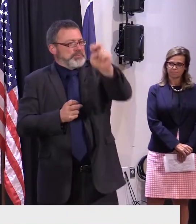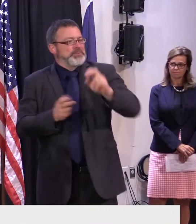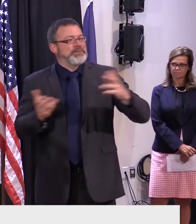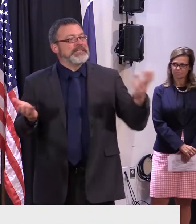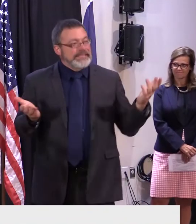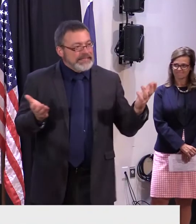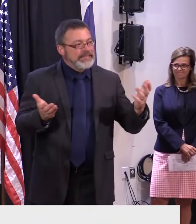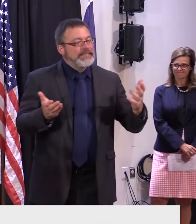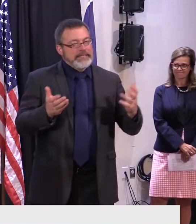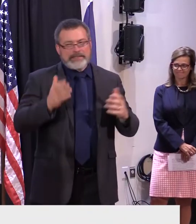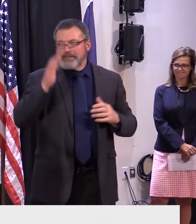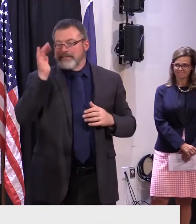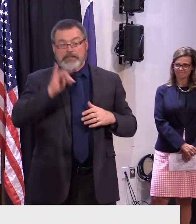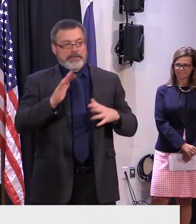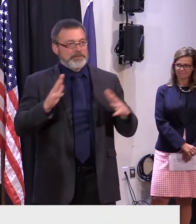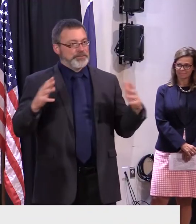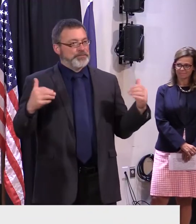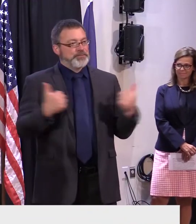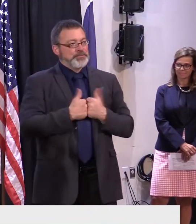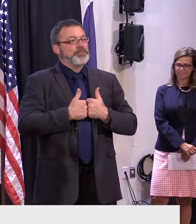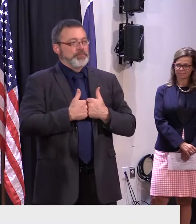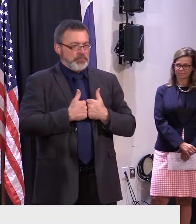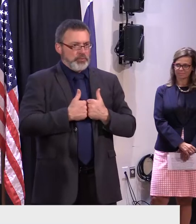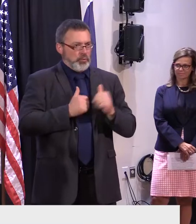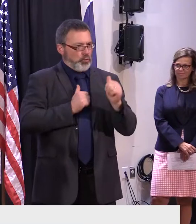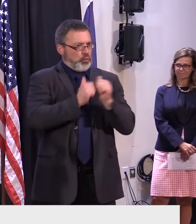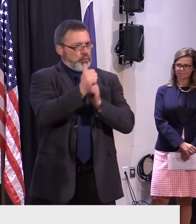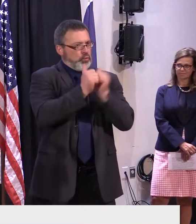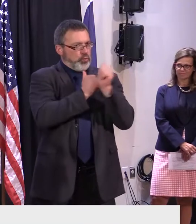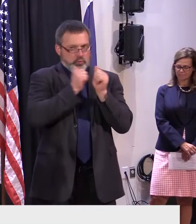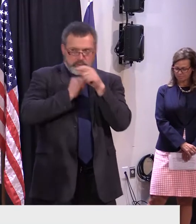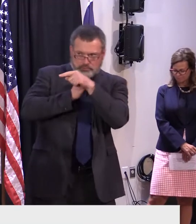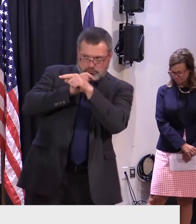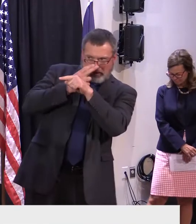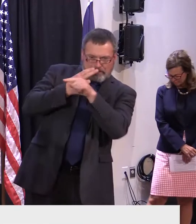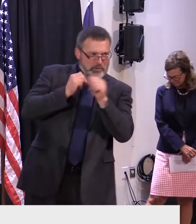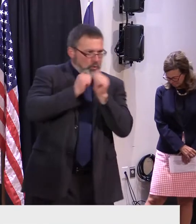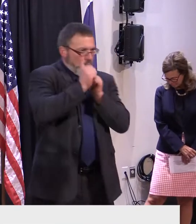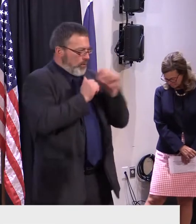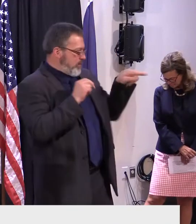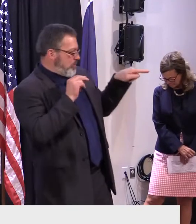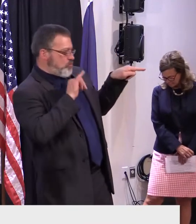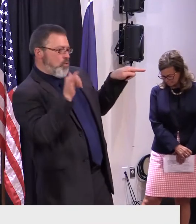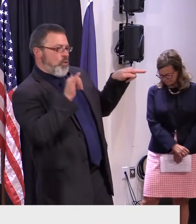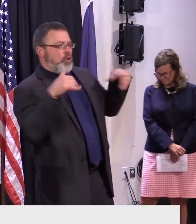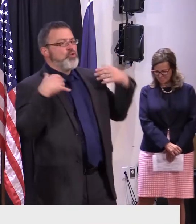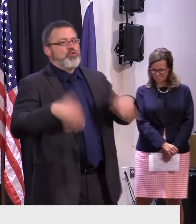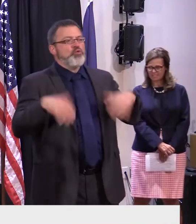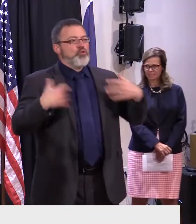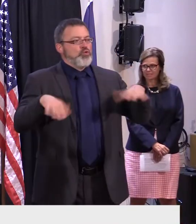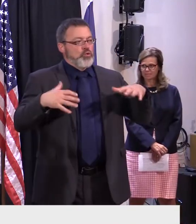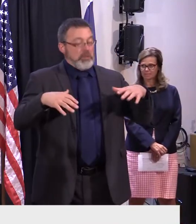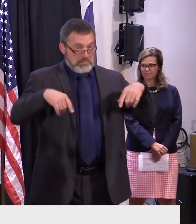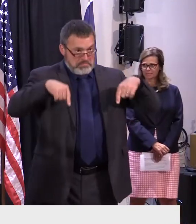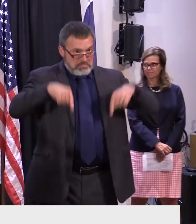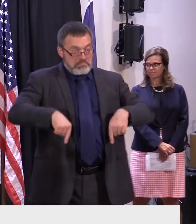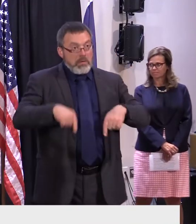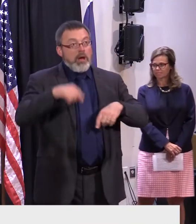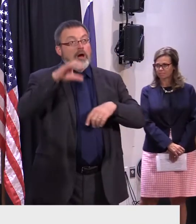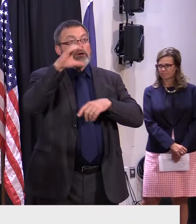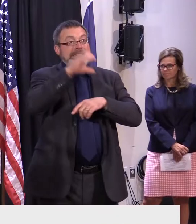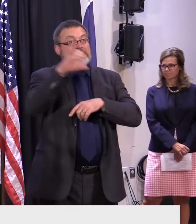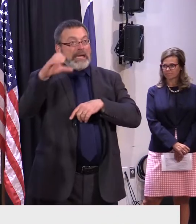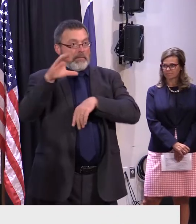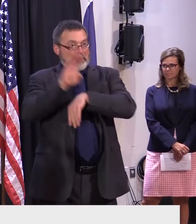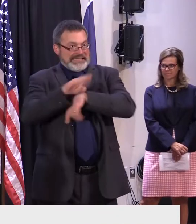New York and competing with them. But we do have, Vermont Chamber of Commerce has done a great job over the last number